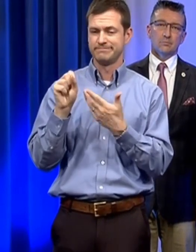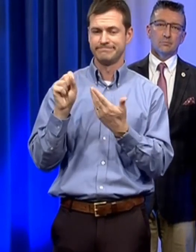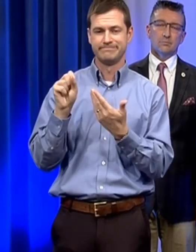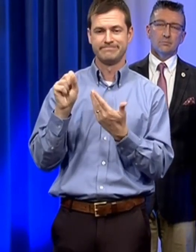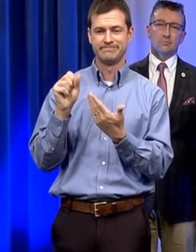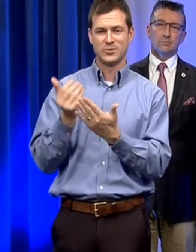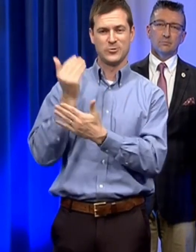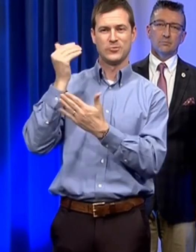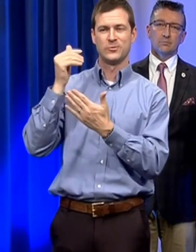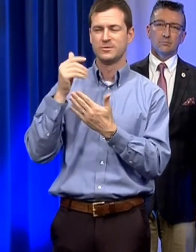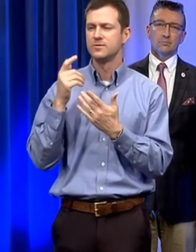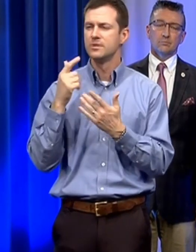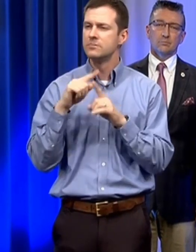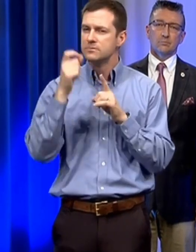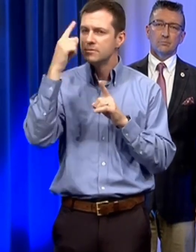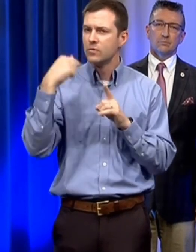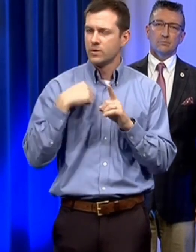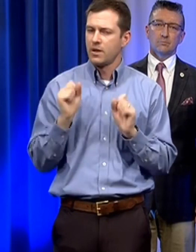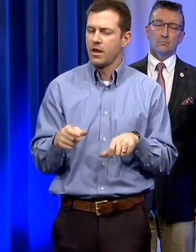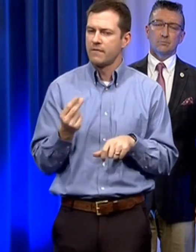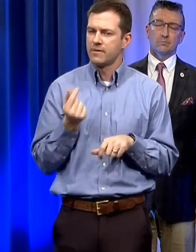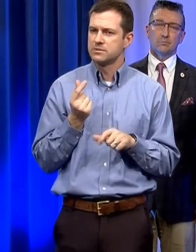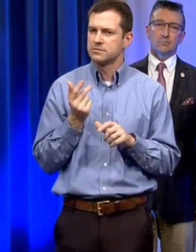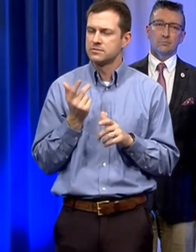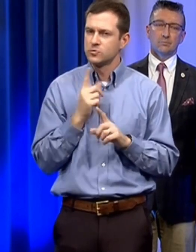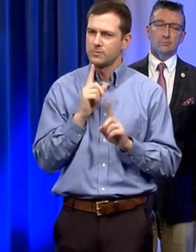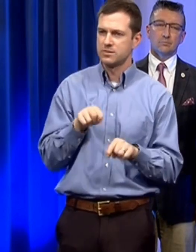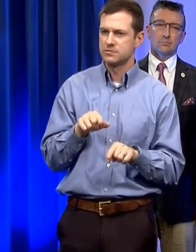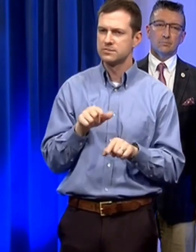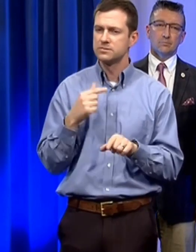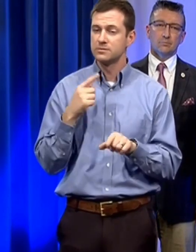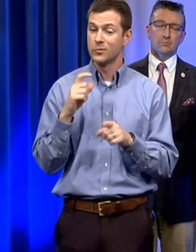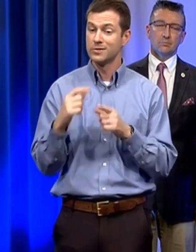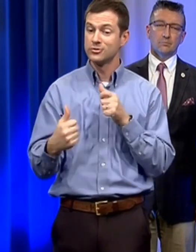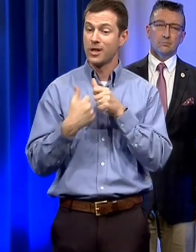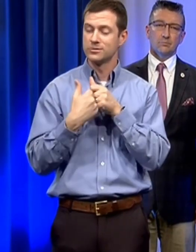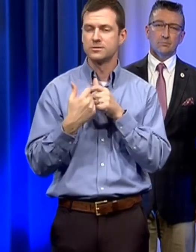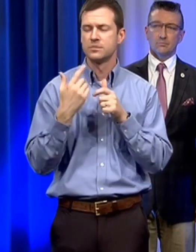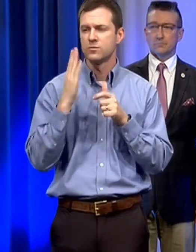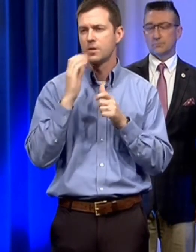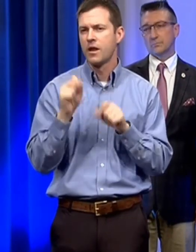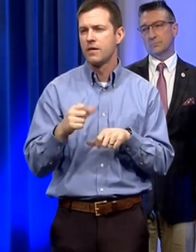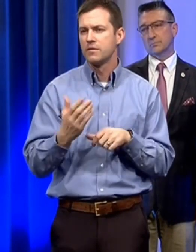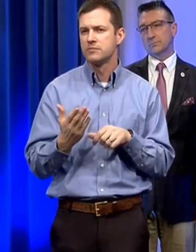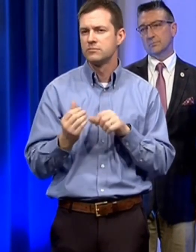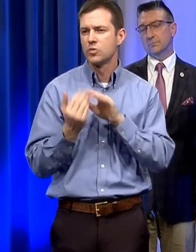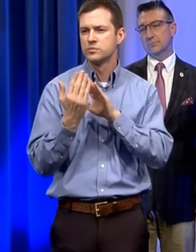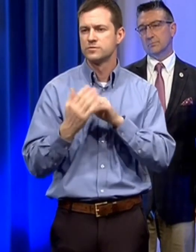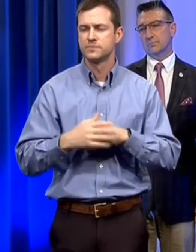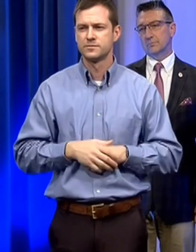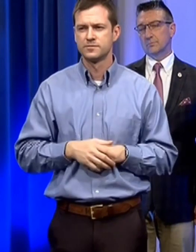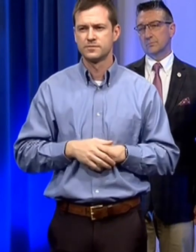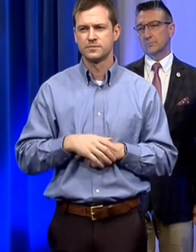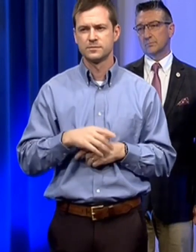are ever changing but we're nimble and we will face these challenges as they come governor are you concerned